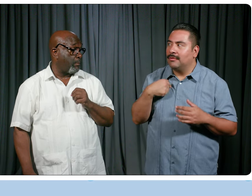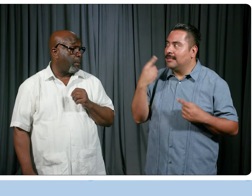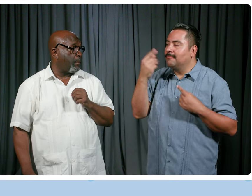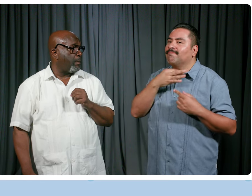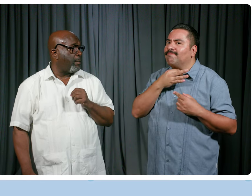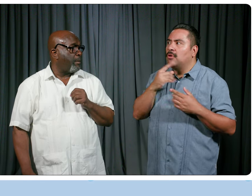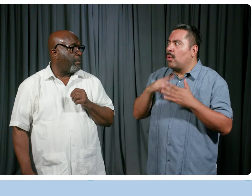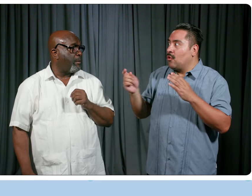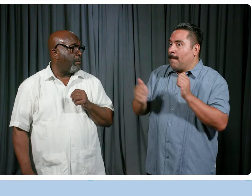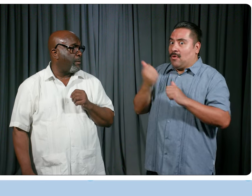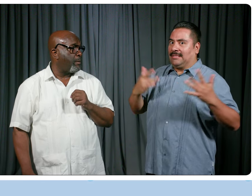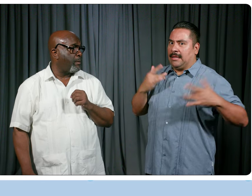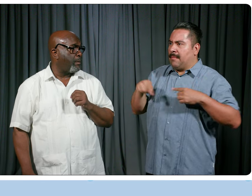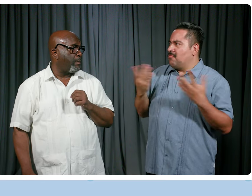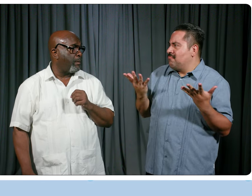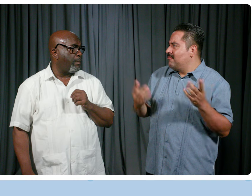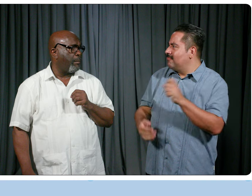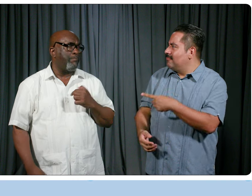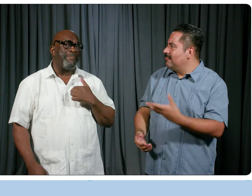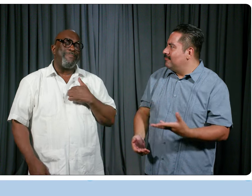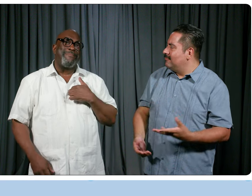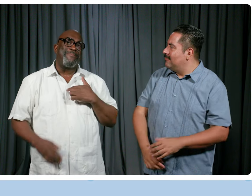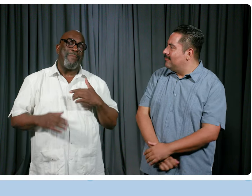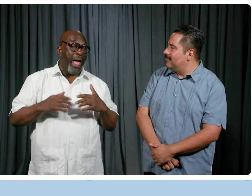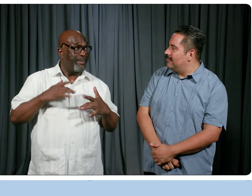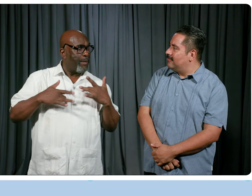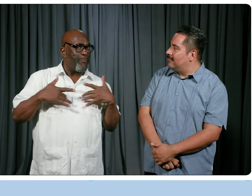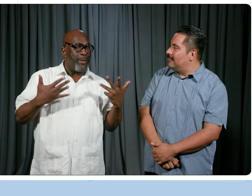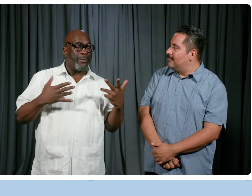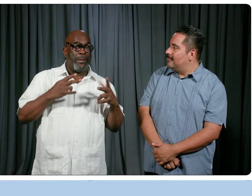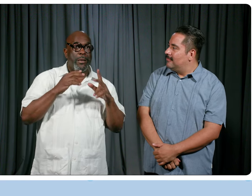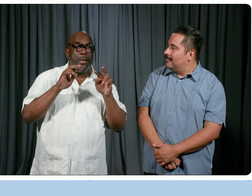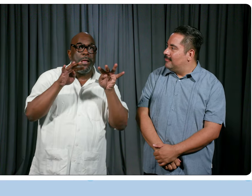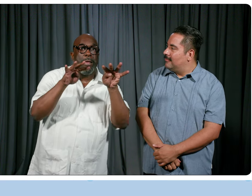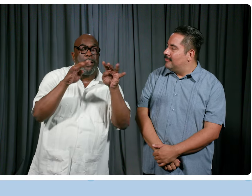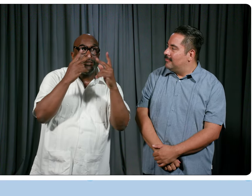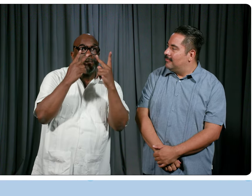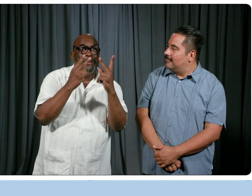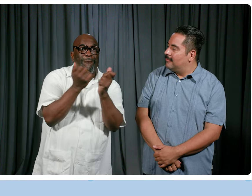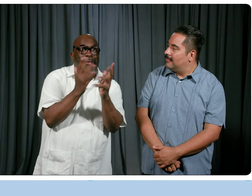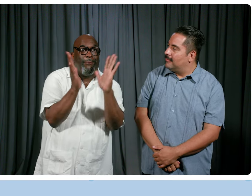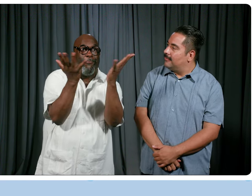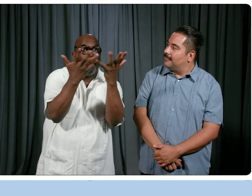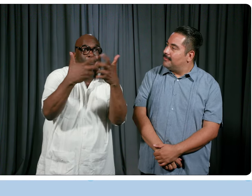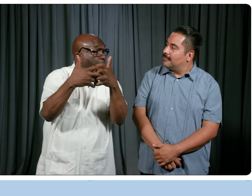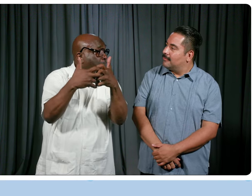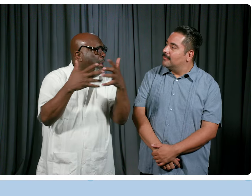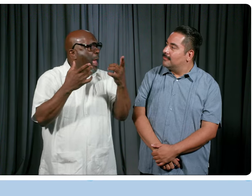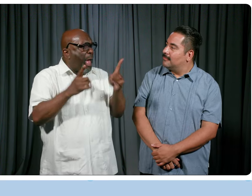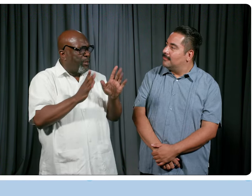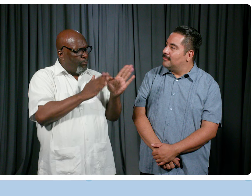what you're most excited about. I'm most excited about seeing it all come together. You know, when you plan something and you see something